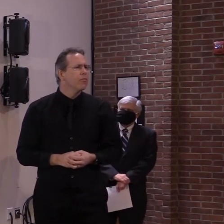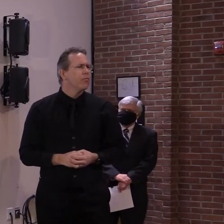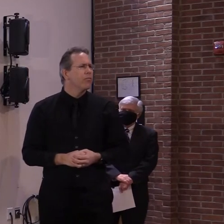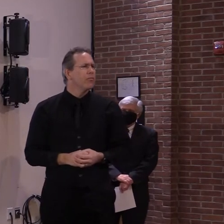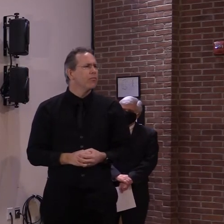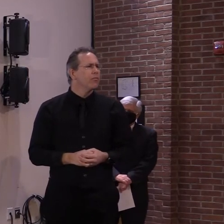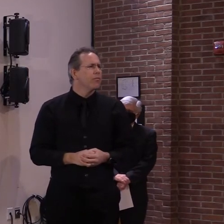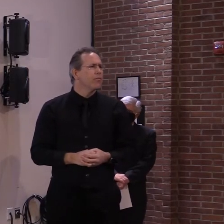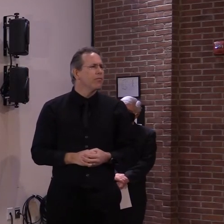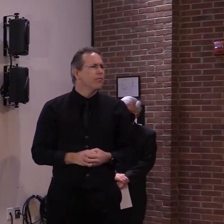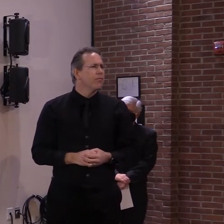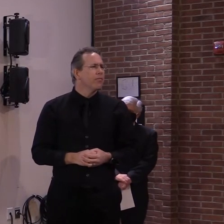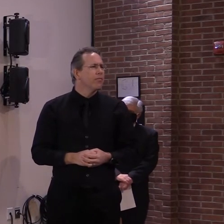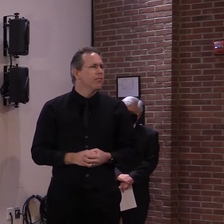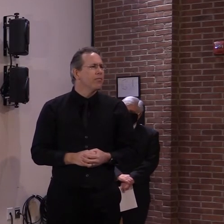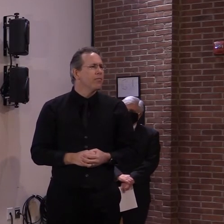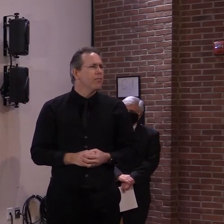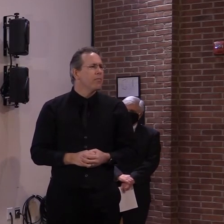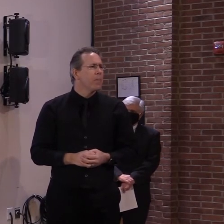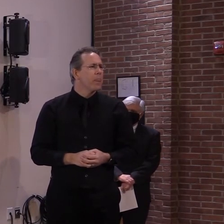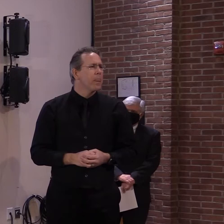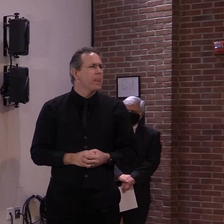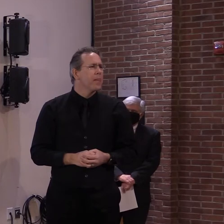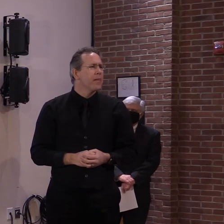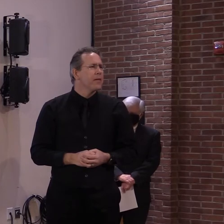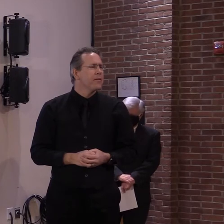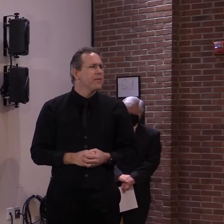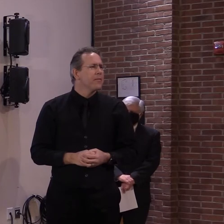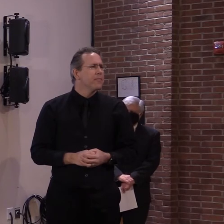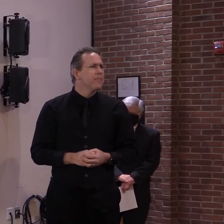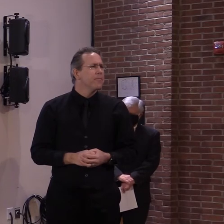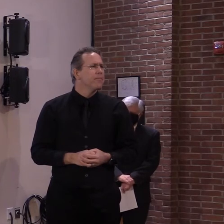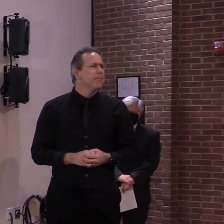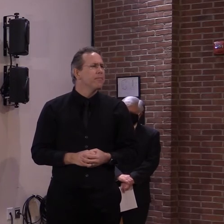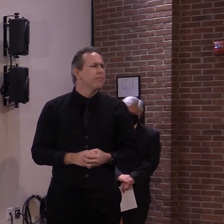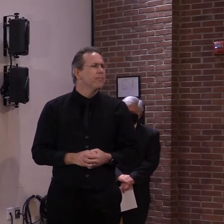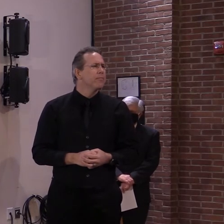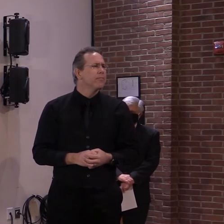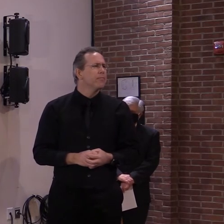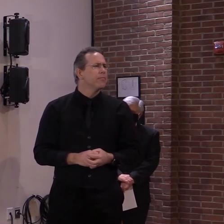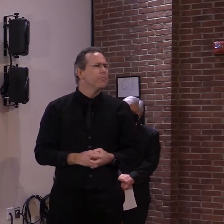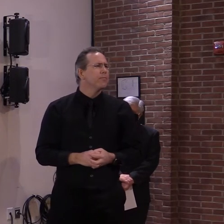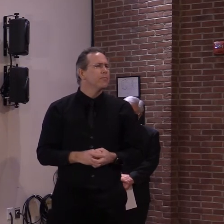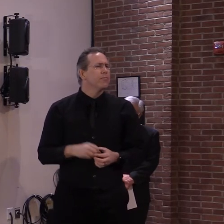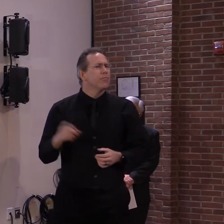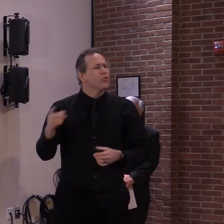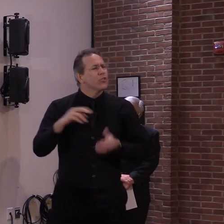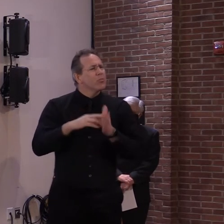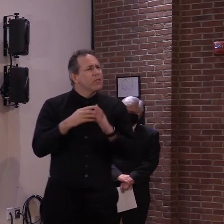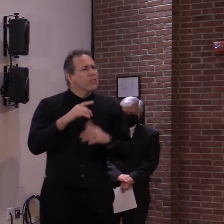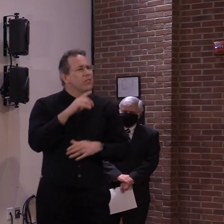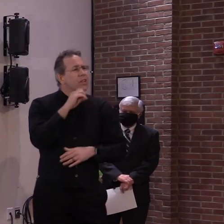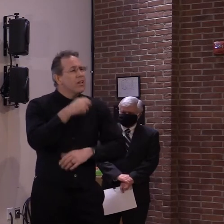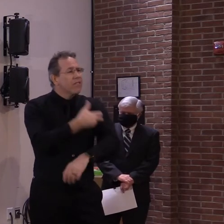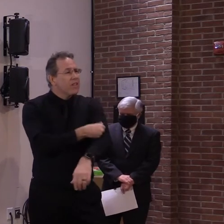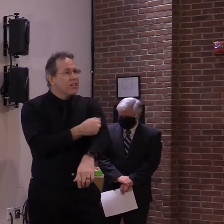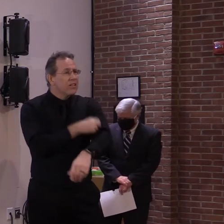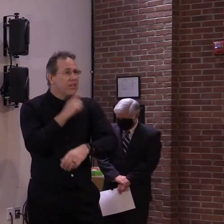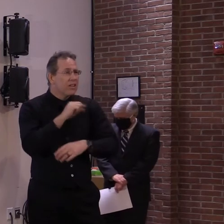We are going to adhere to the, to the 75 and over. Um, so we want you to stay within the, the age banding.